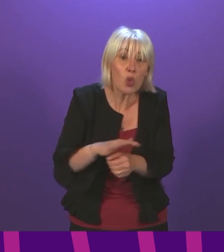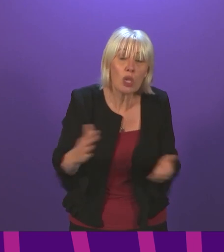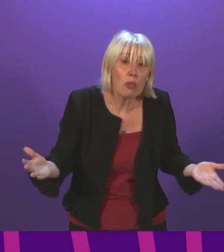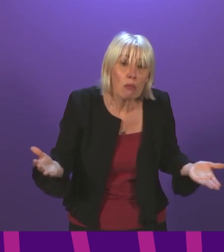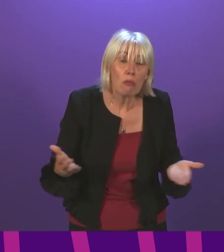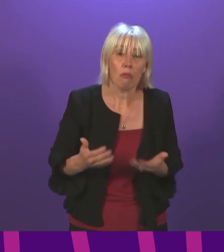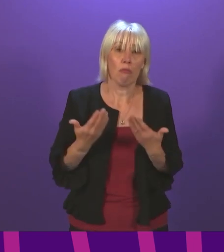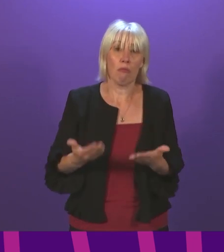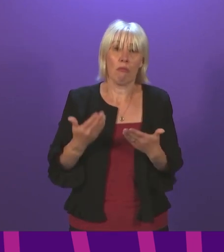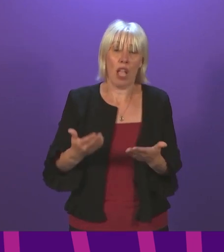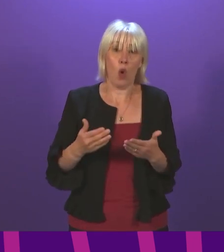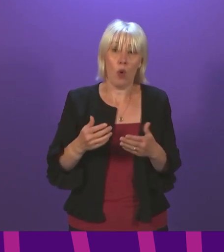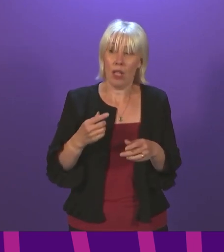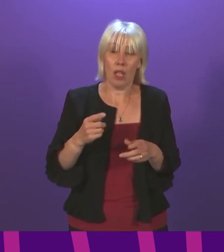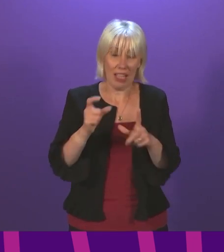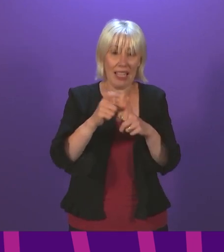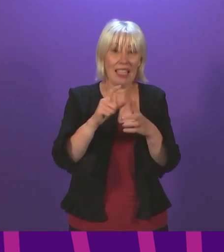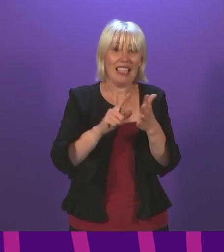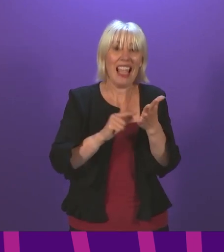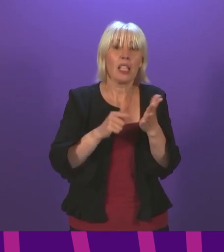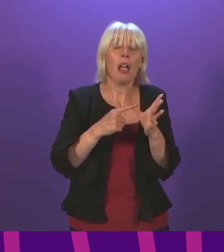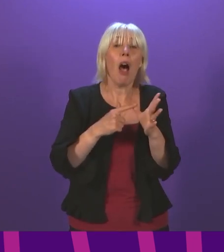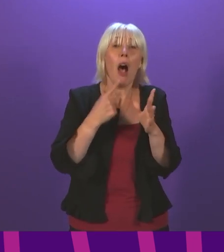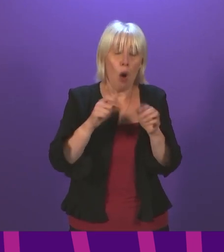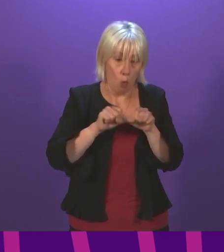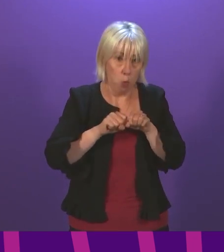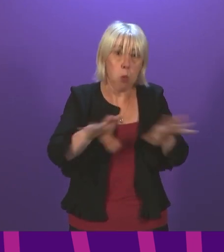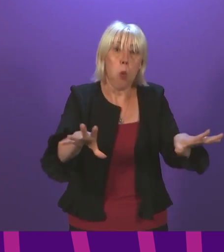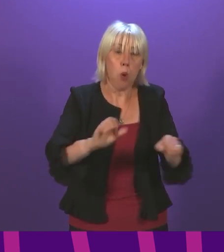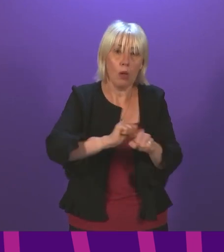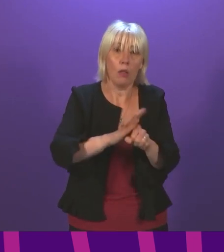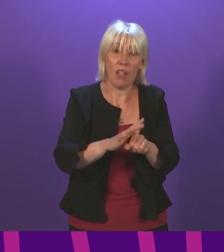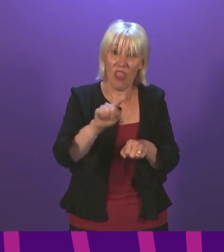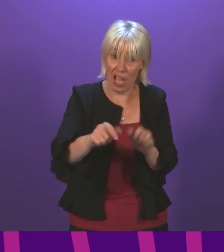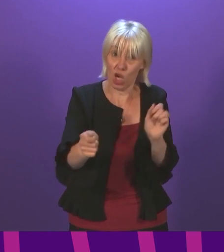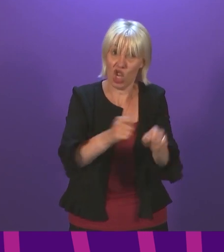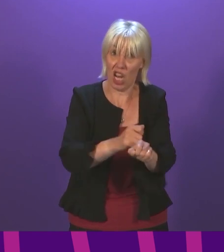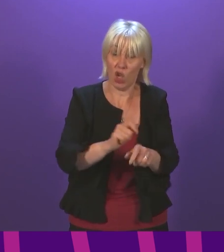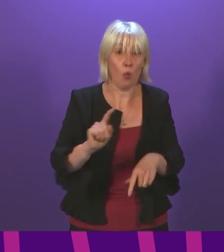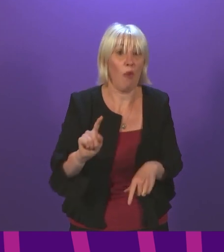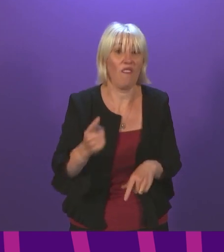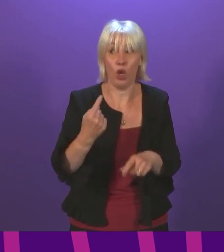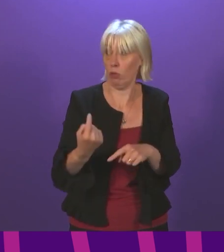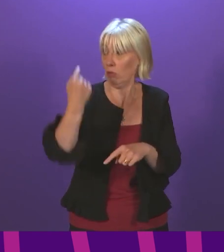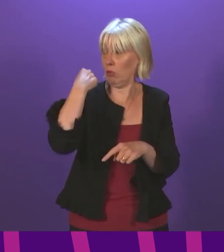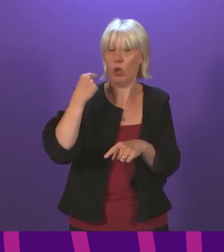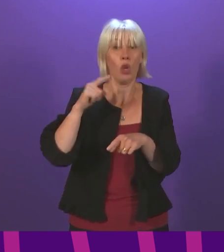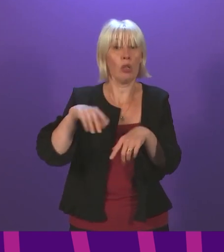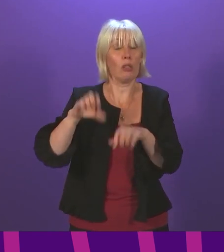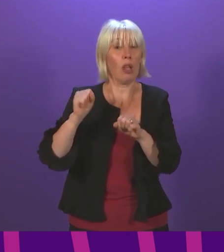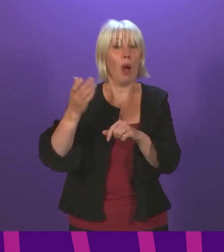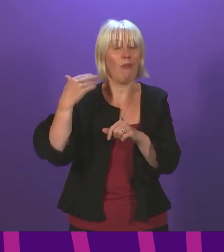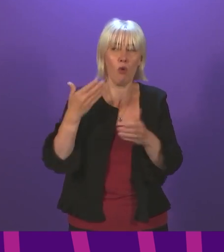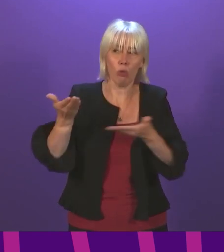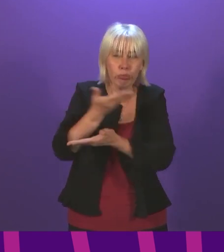with the increased transmissibility of Delta, which is one of the other things that has changed as we first started talking about this. And what I do